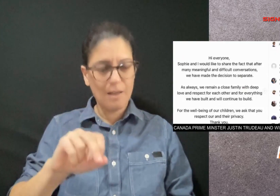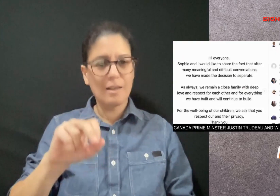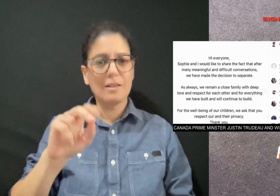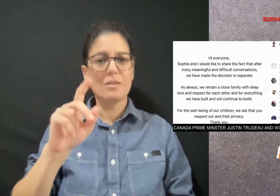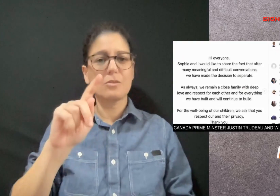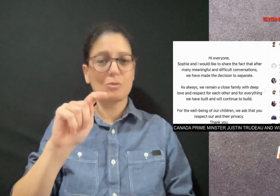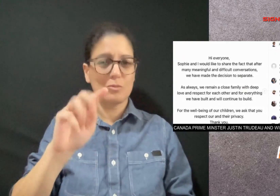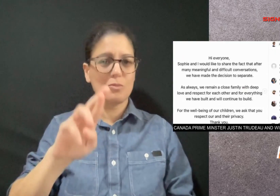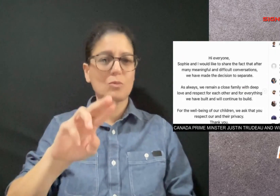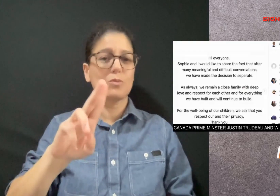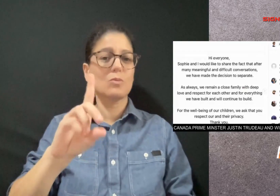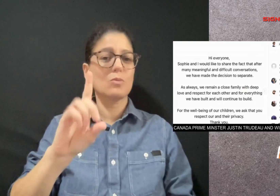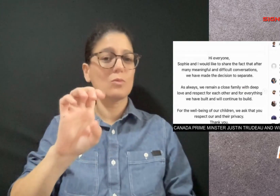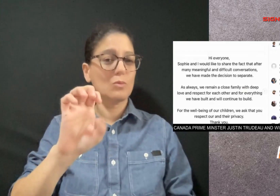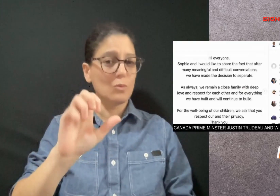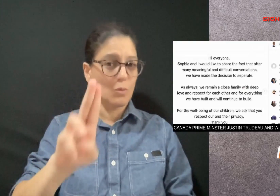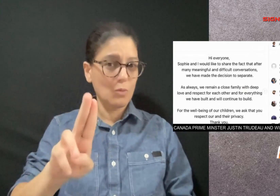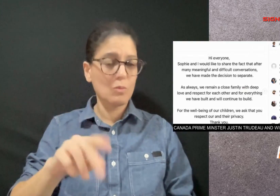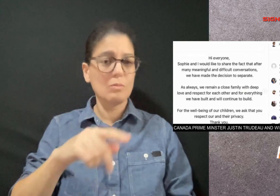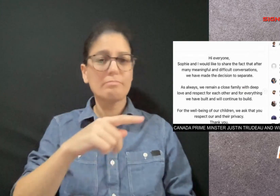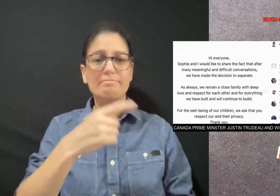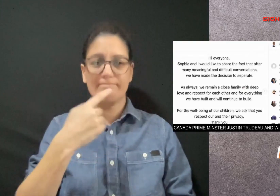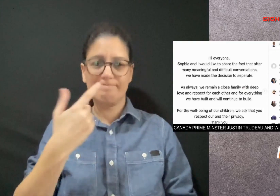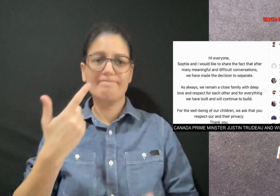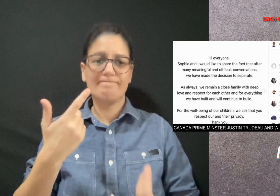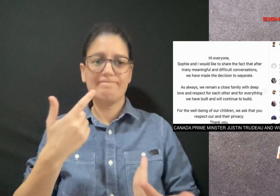leader Justin Trudeau is about to become a bachelor again